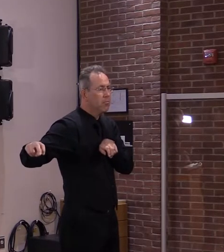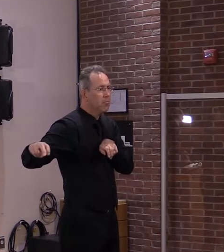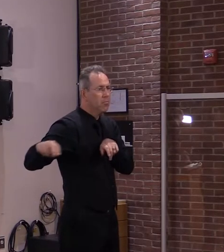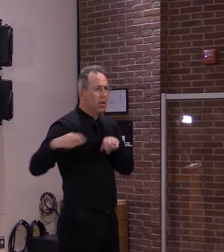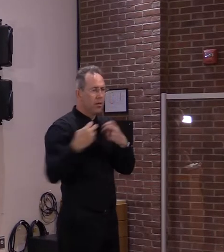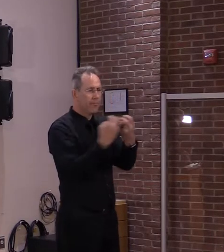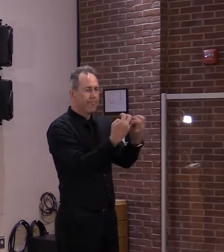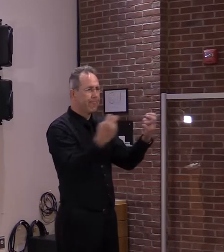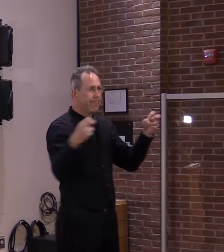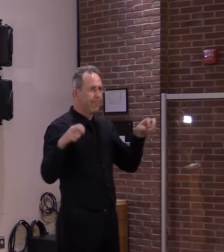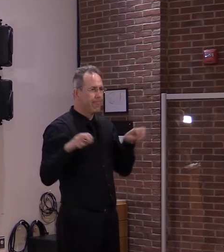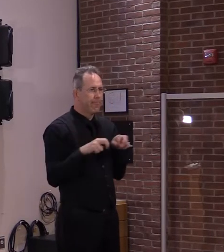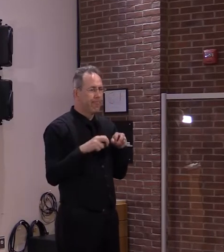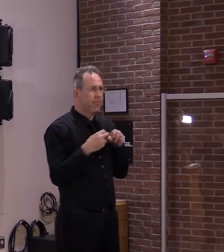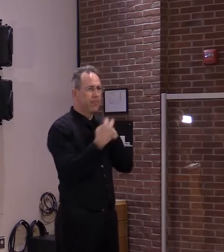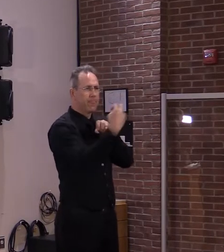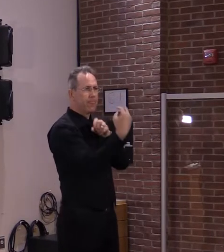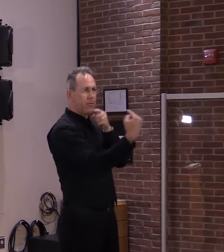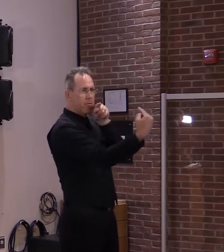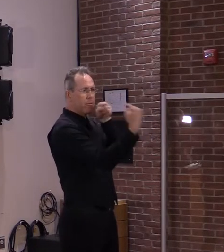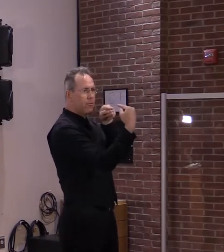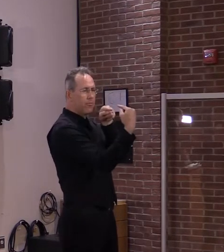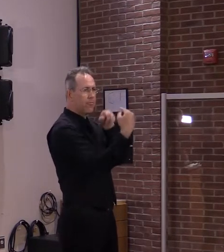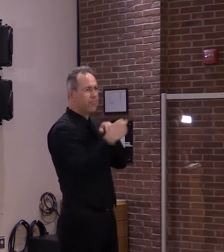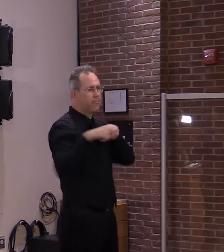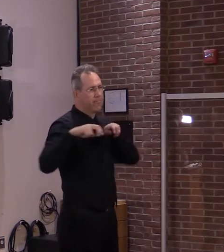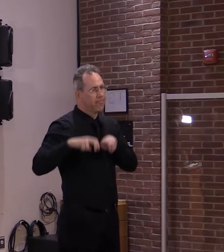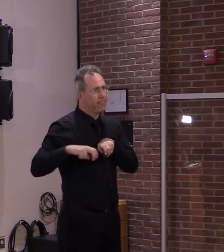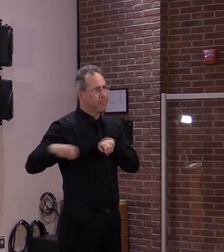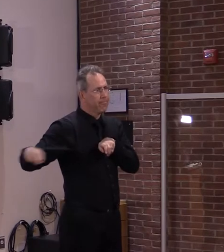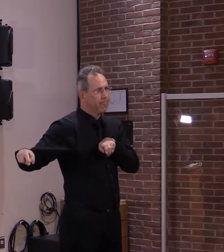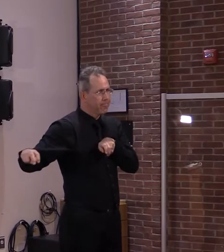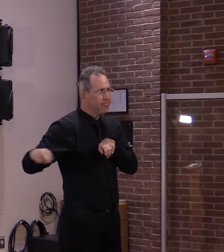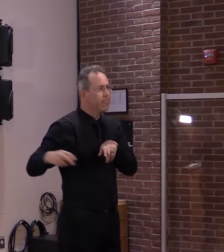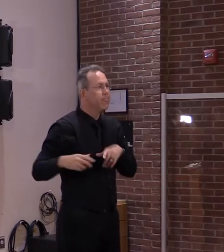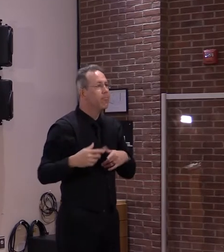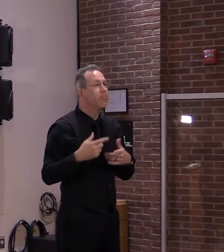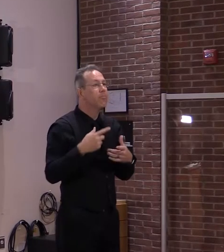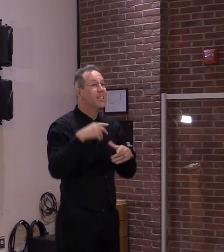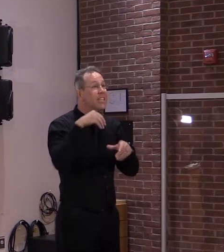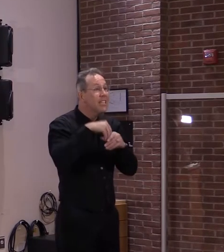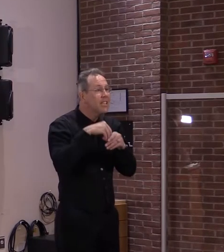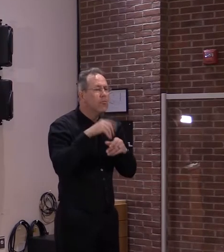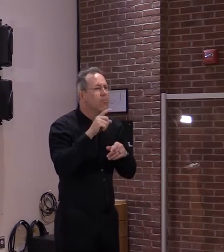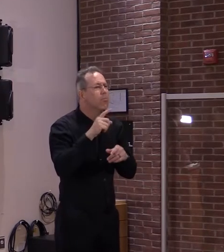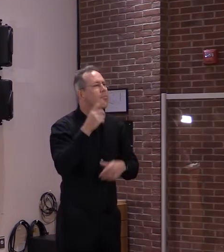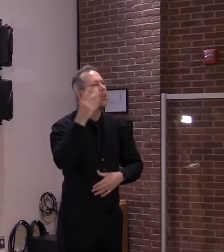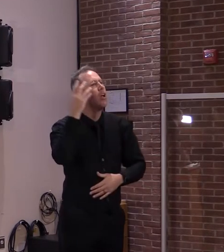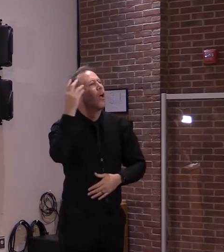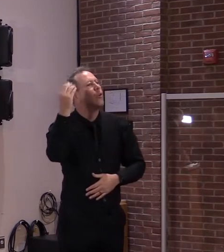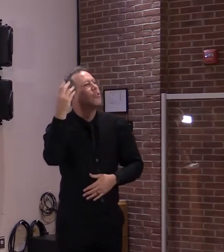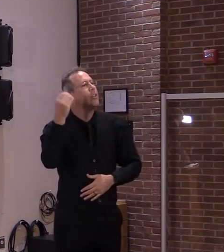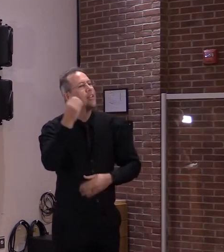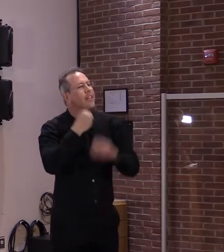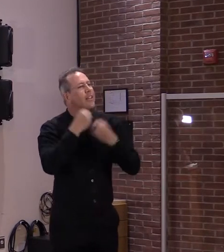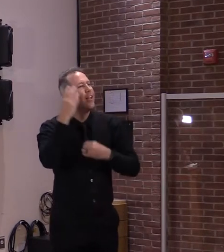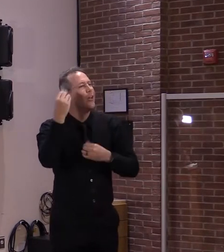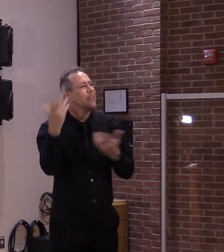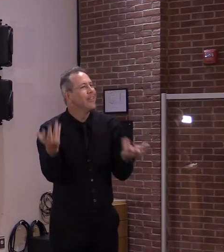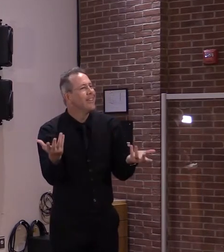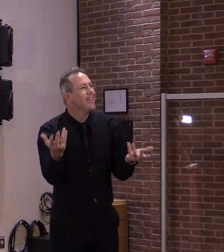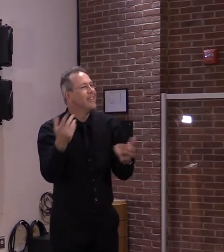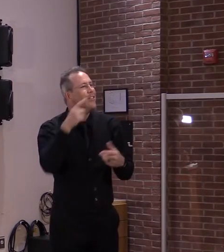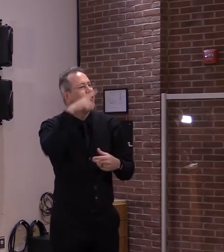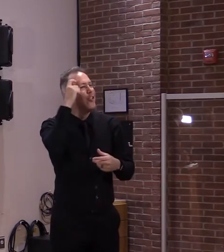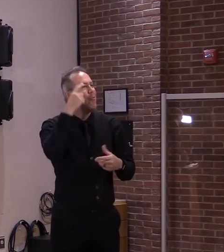is not eating indoors. Or if you're eating indoors, eating in a very large room that has a lot of air